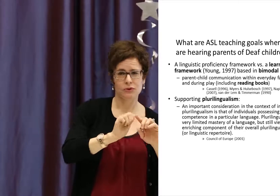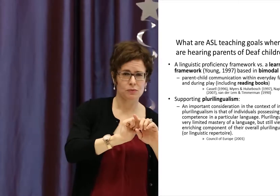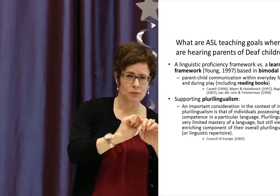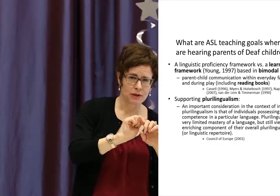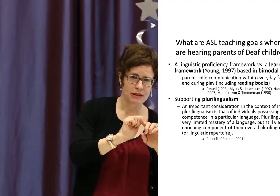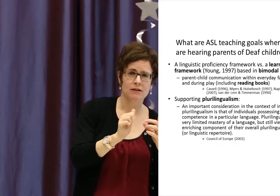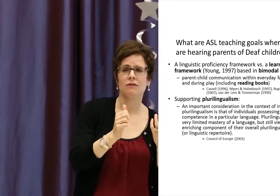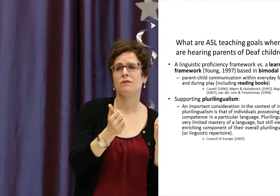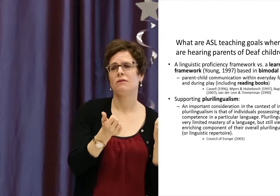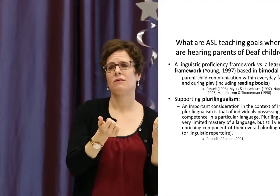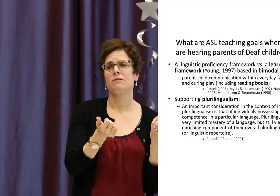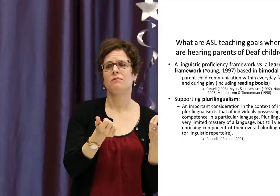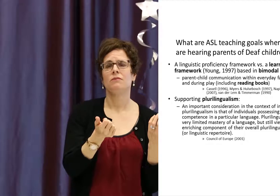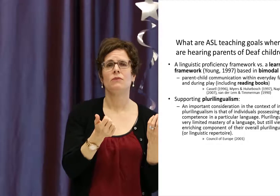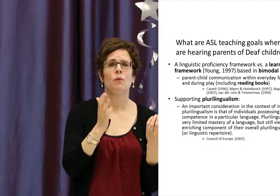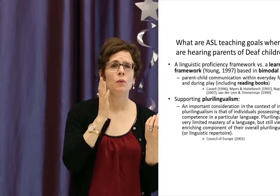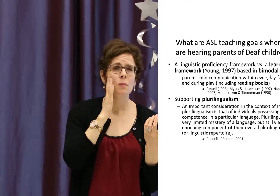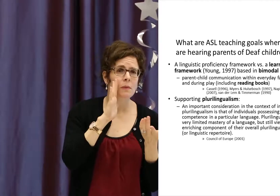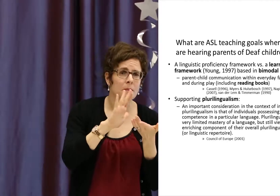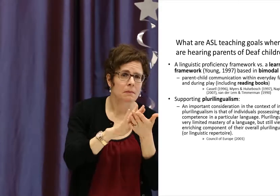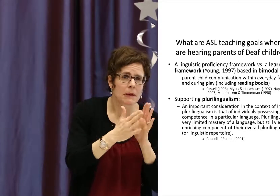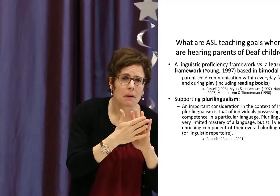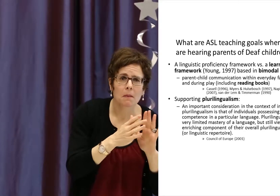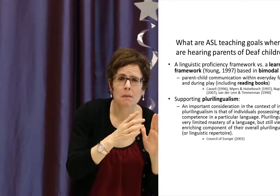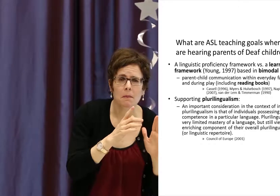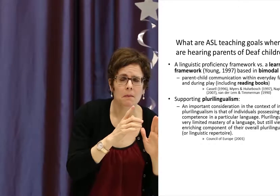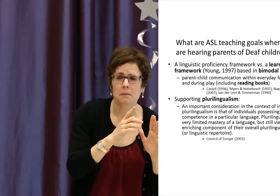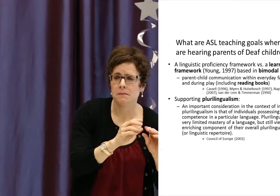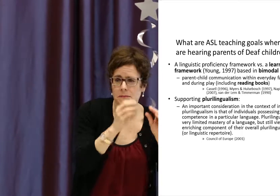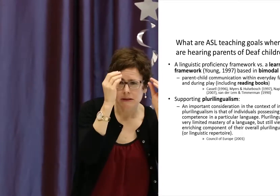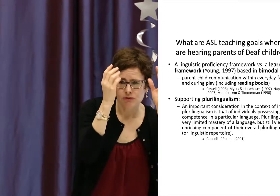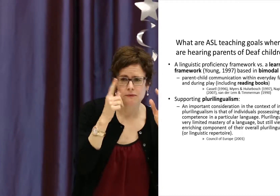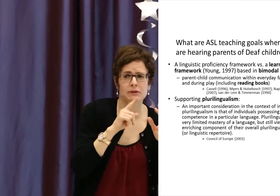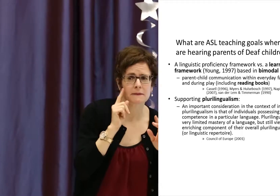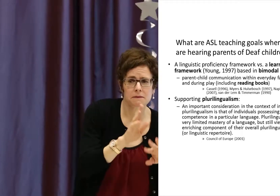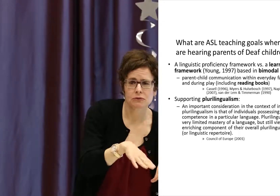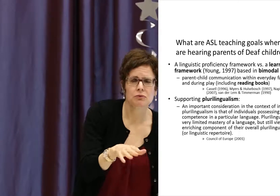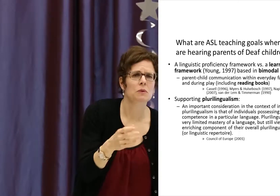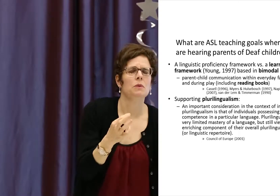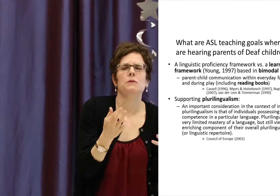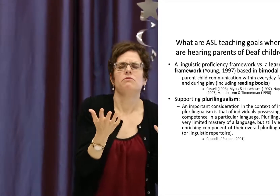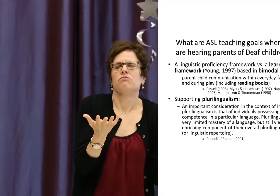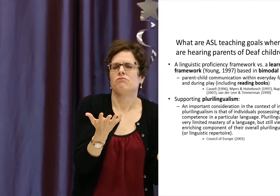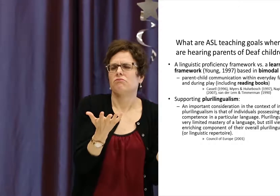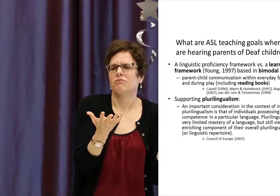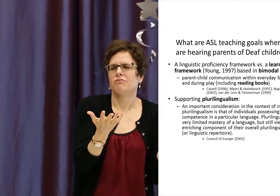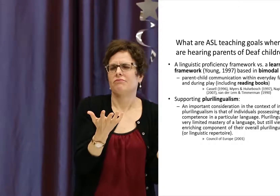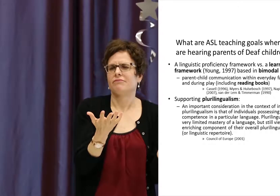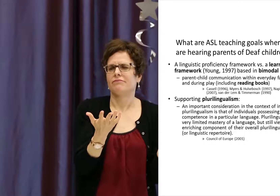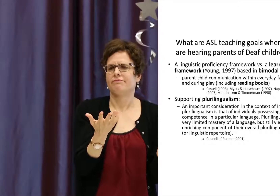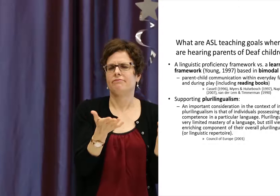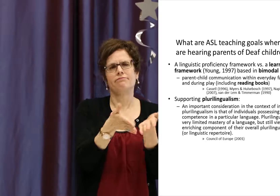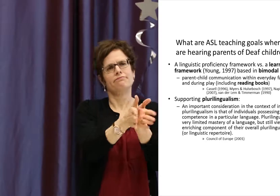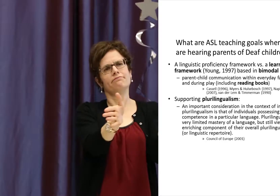Signing Naturally curriculum is wonderful for training people to become interpreters, for training individuals to become teachers of the deaf.